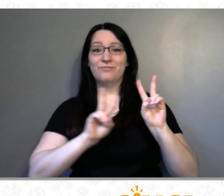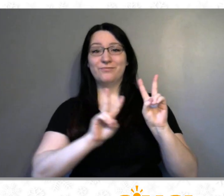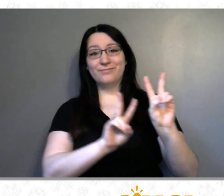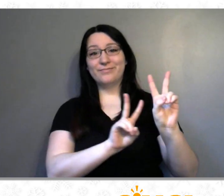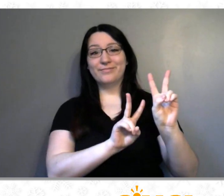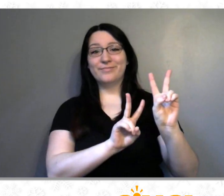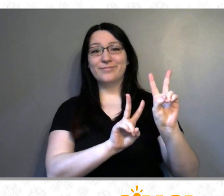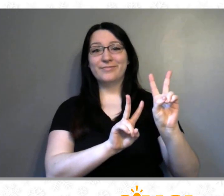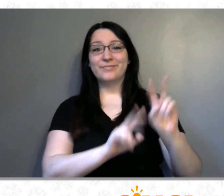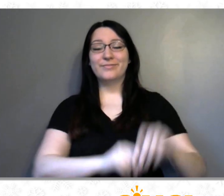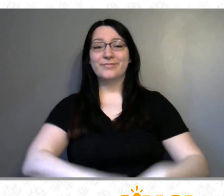Shalom.